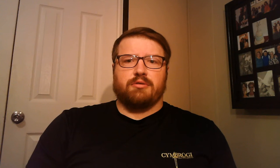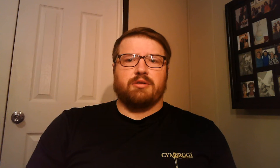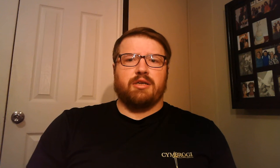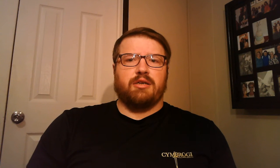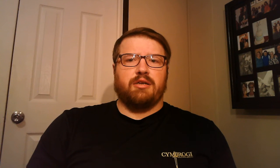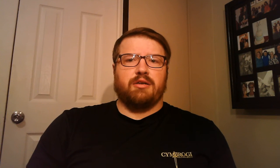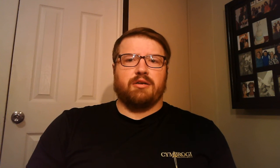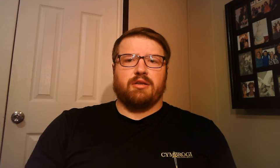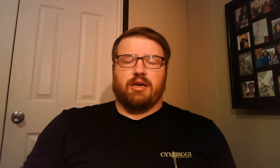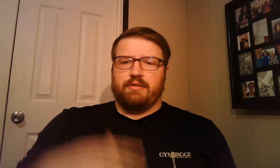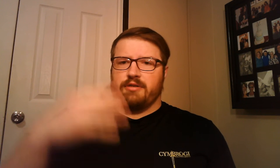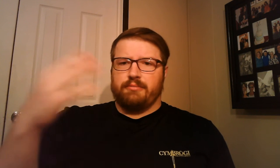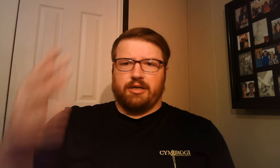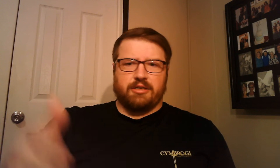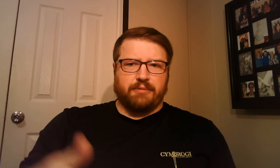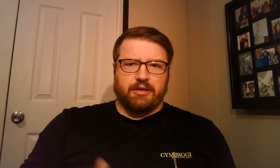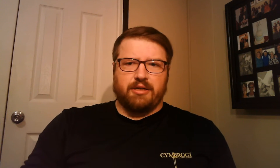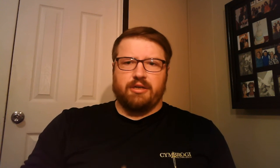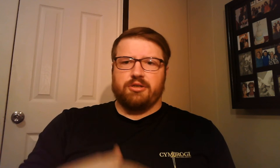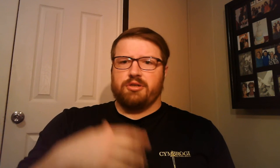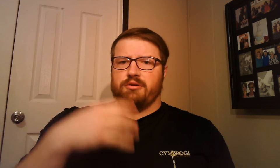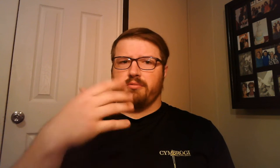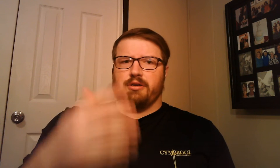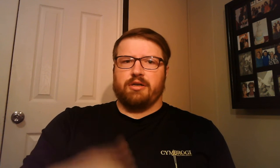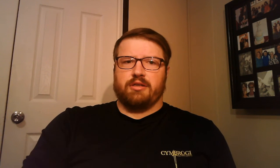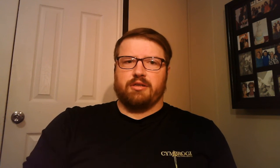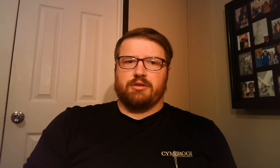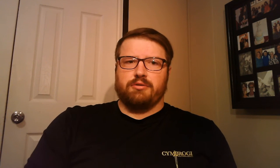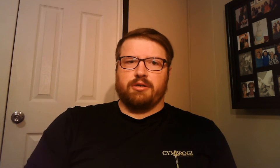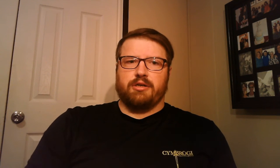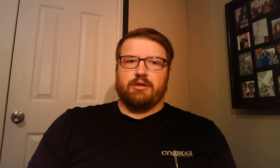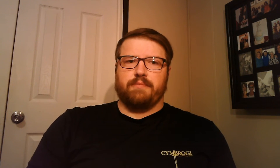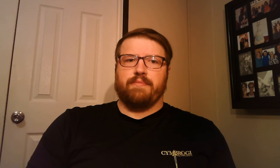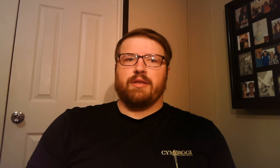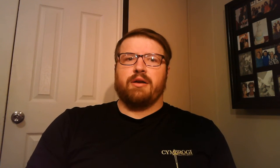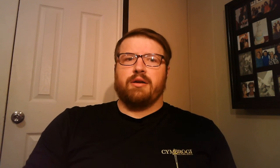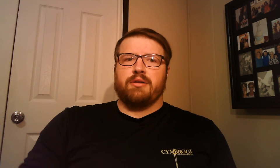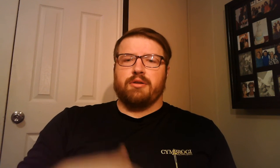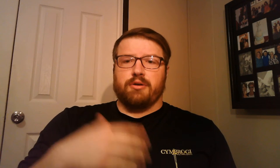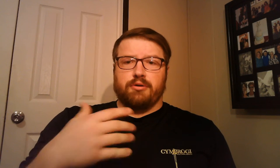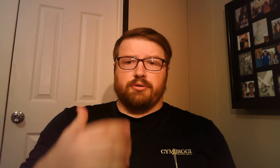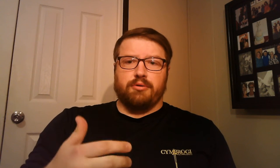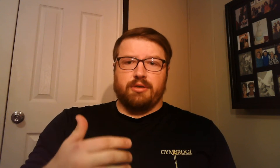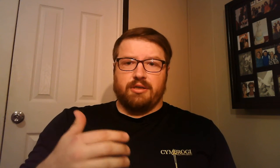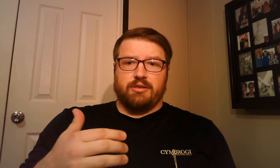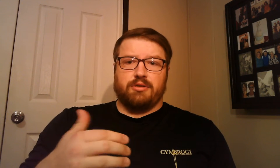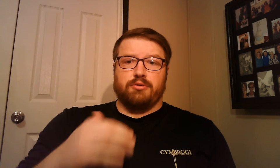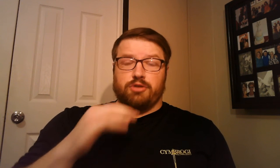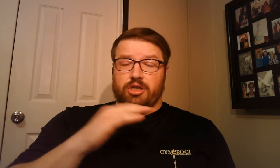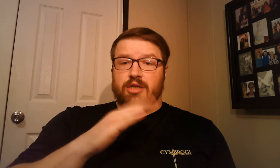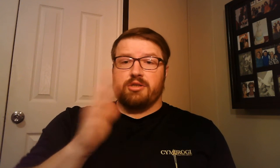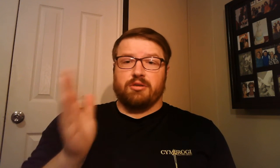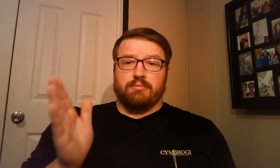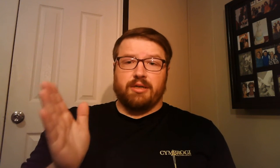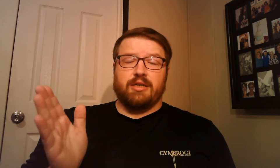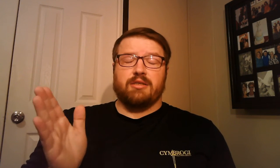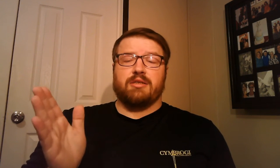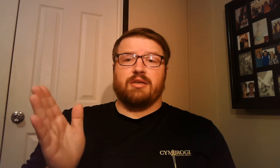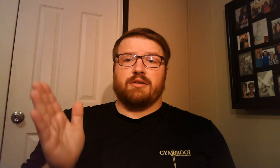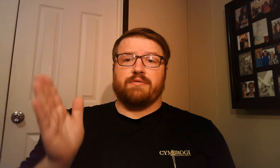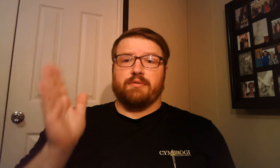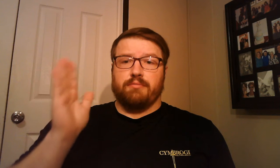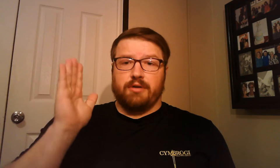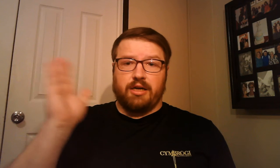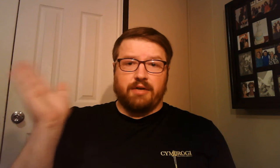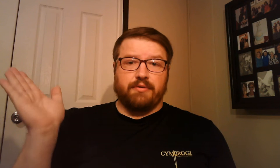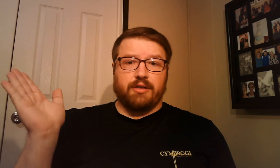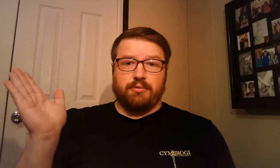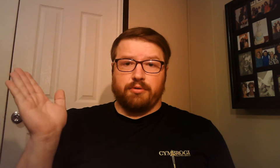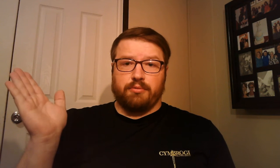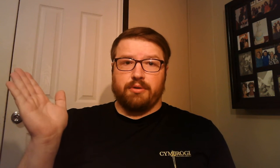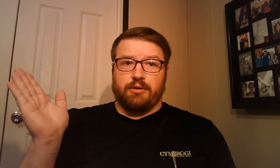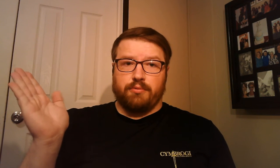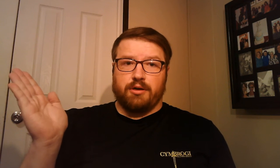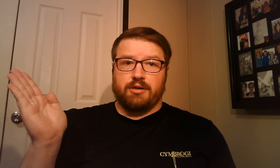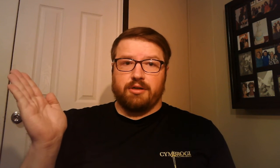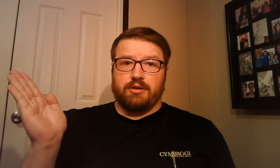they're thinking they have some expectation or whatnot that's going on. The goal is to change their mindset from whatever they were when they walked in the